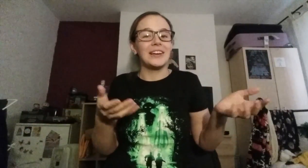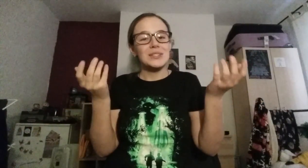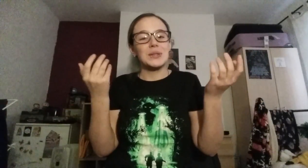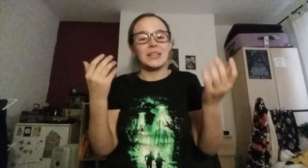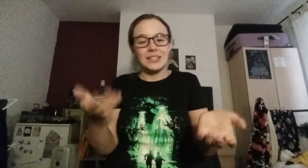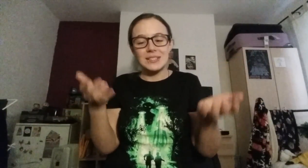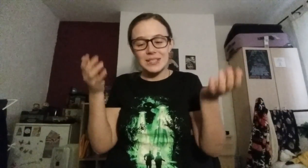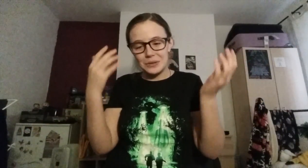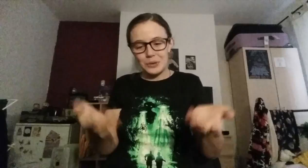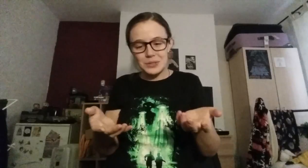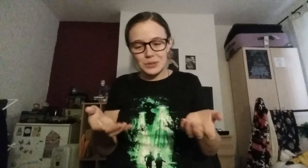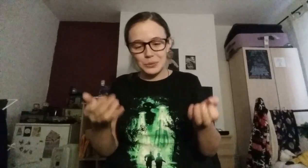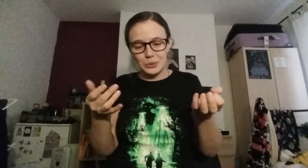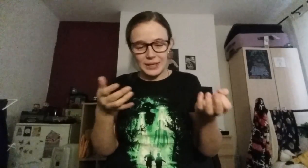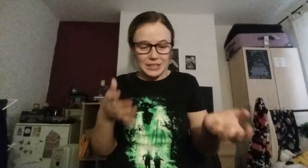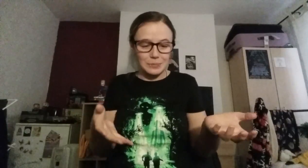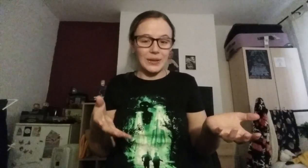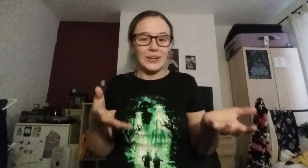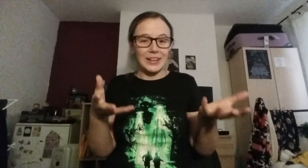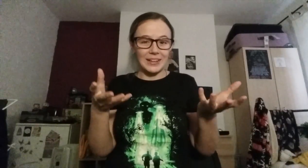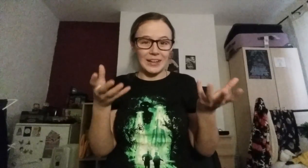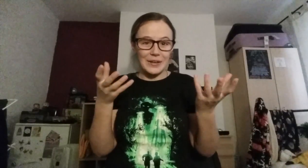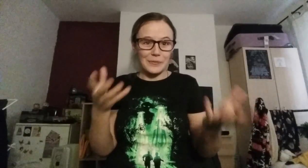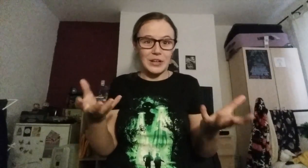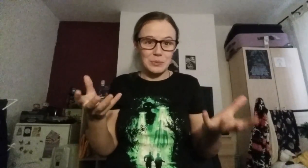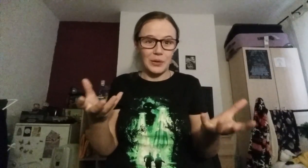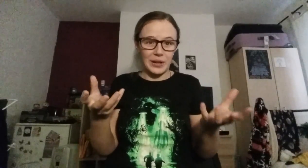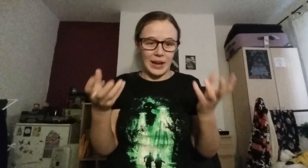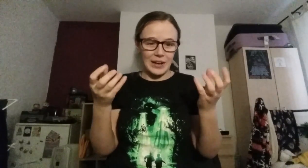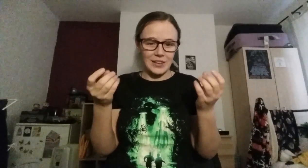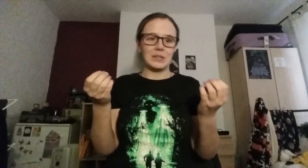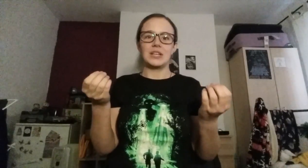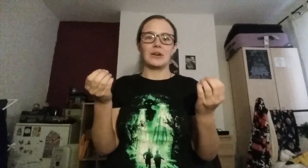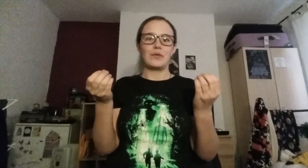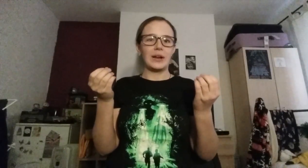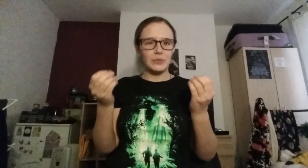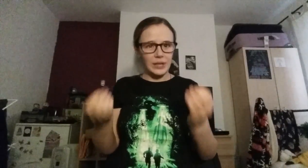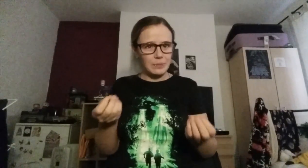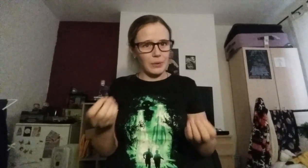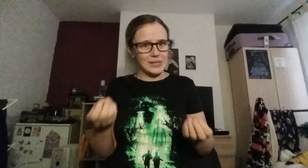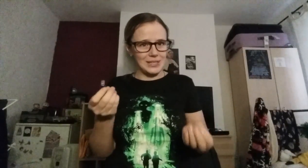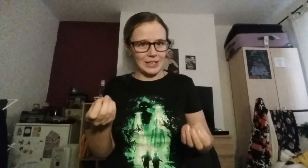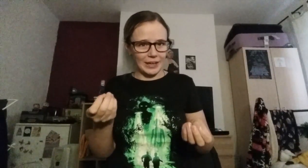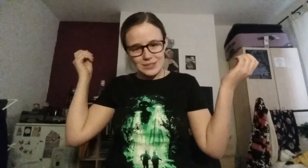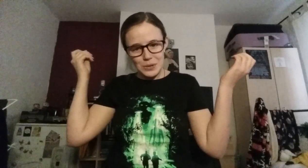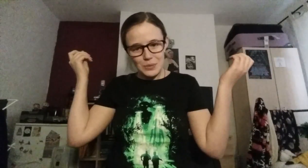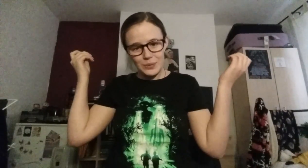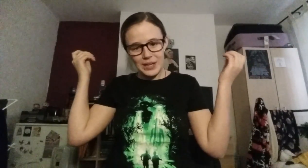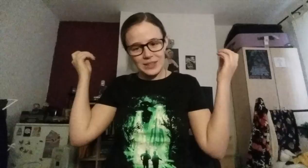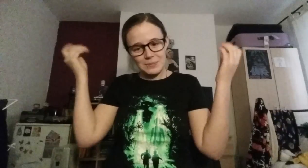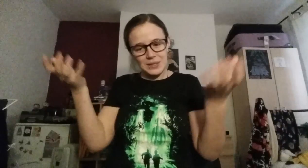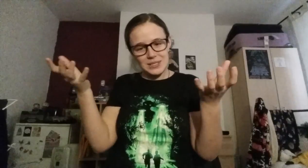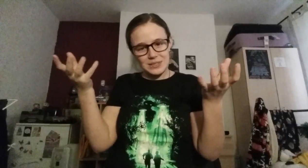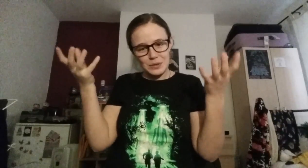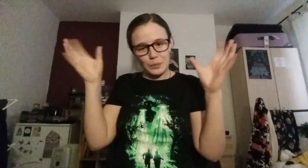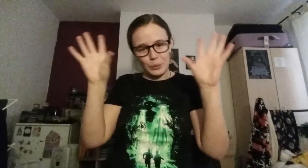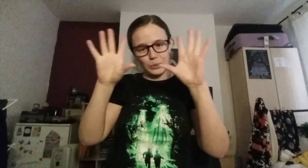so that kids can go to school and keep learning and have fresh water and be terrified of lead poisoning. So in the midst of all